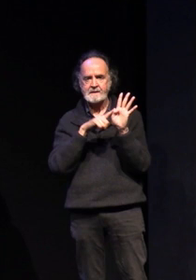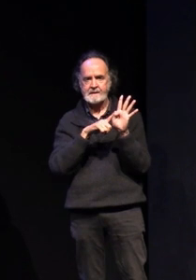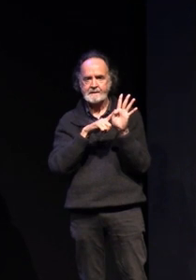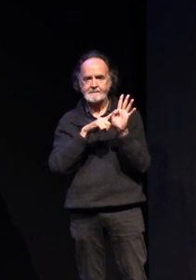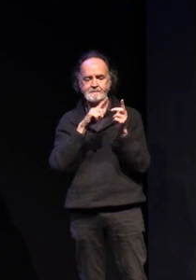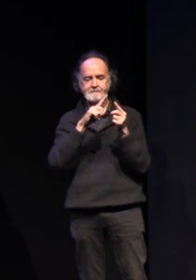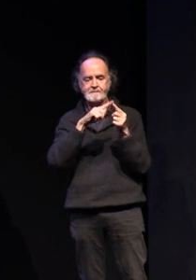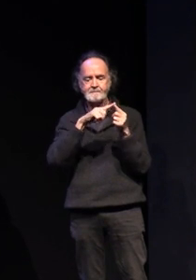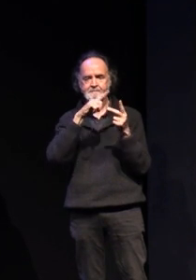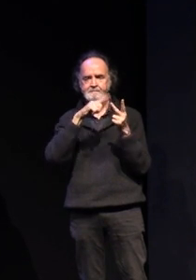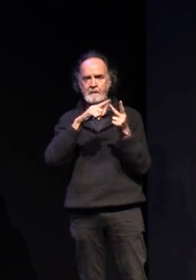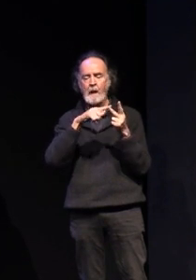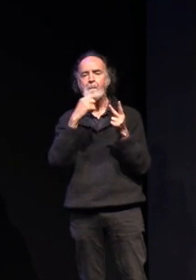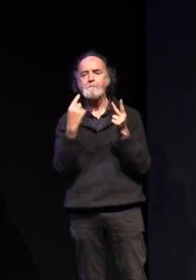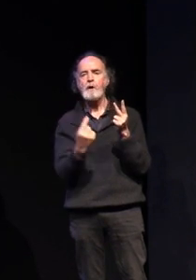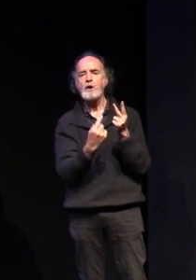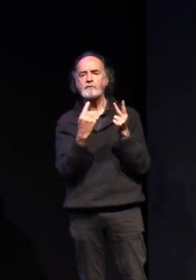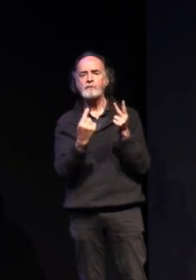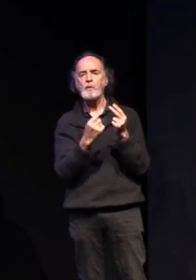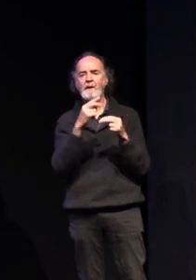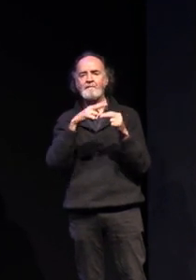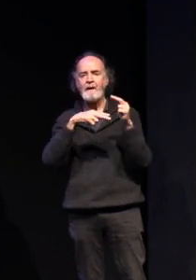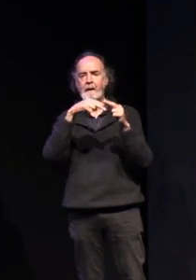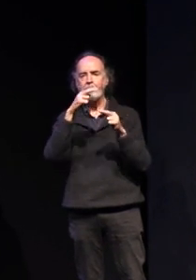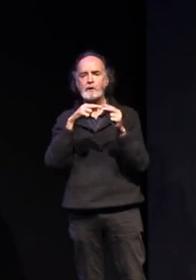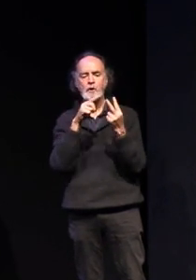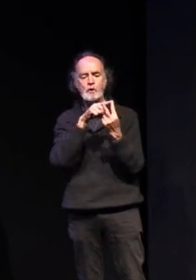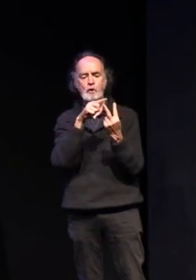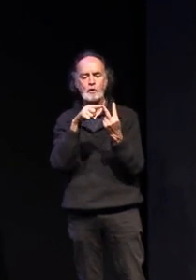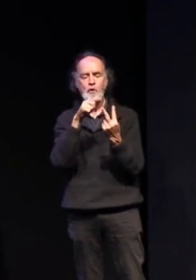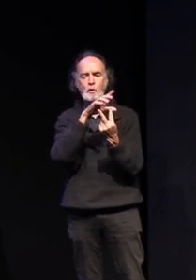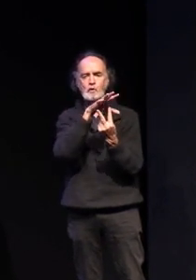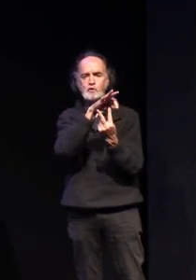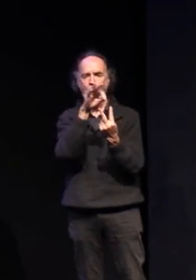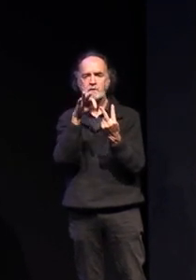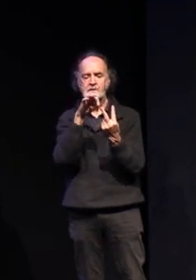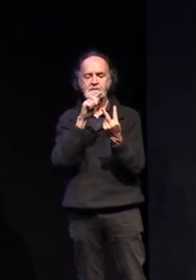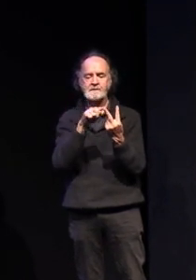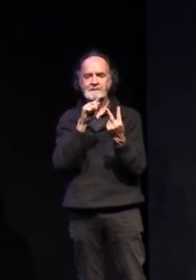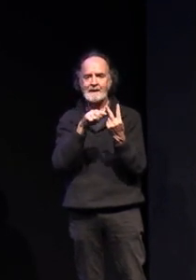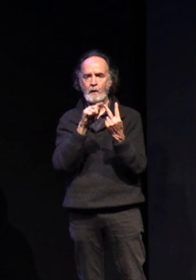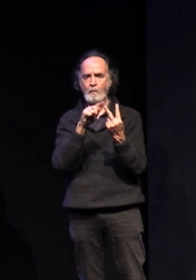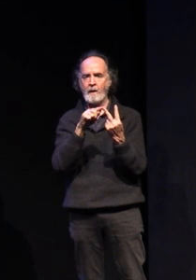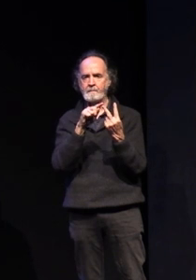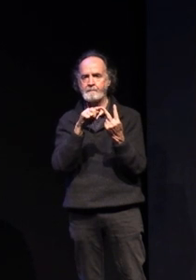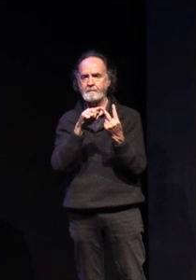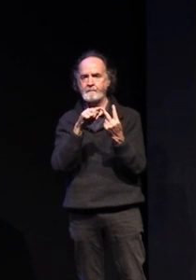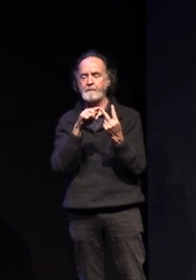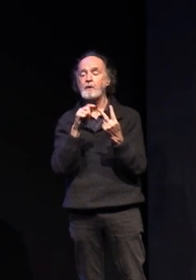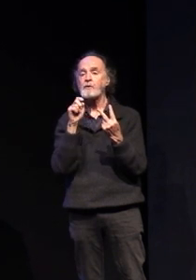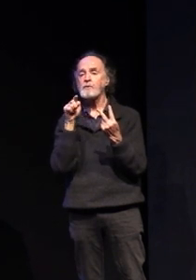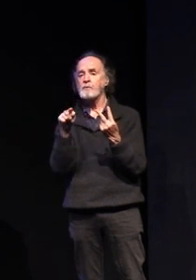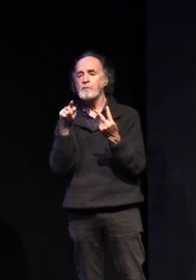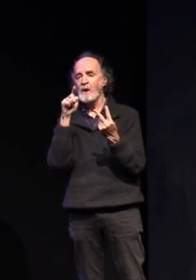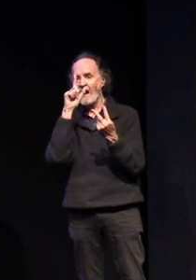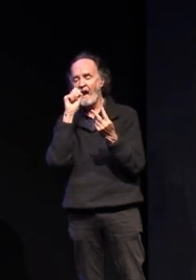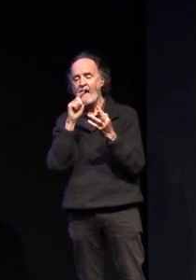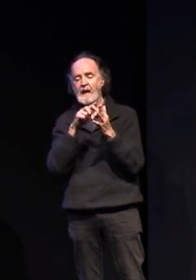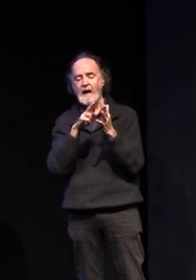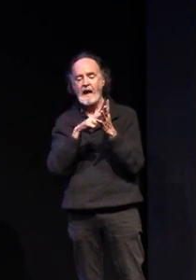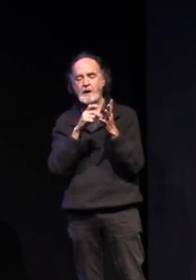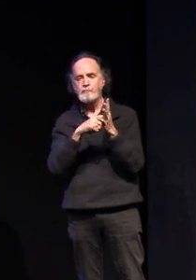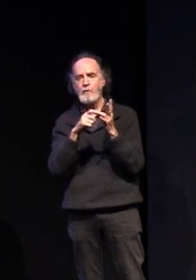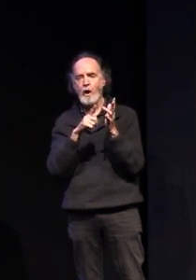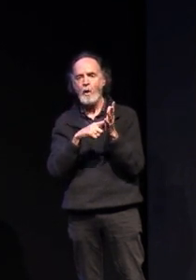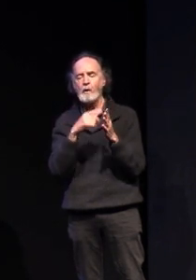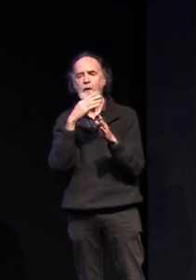development so there's two options there for the same subject the second one will enable you to enroll in a work